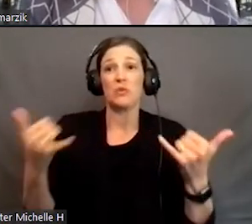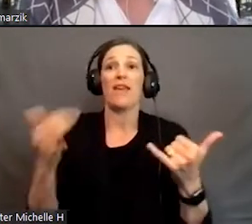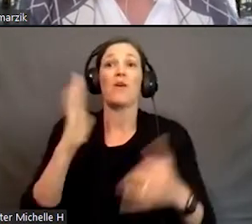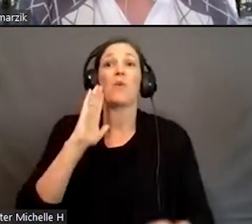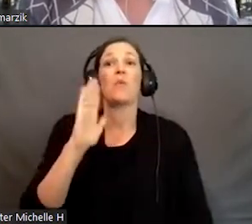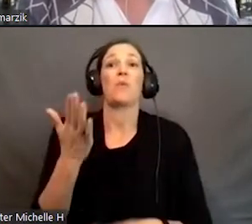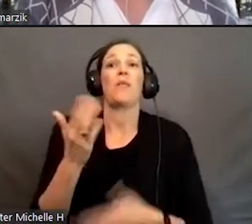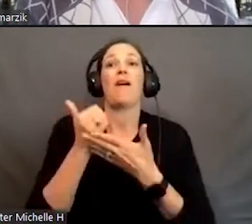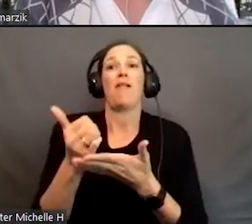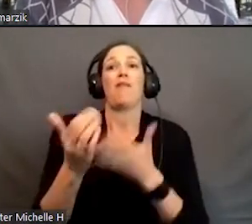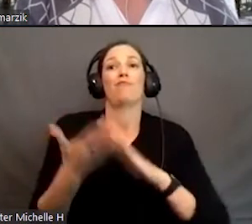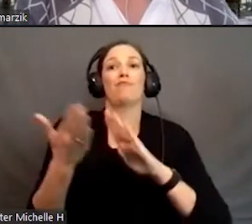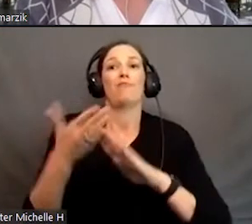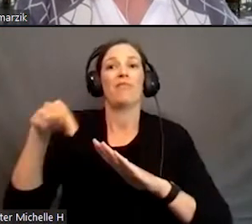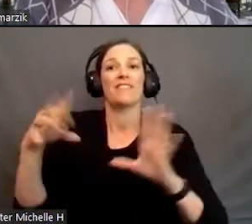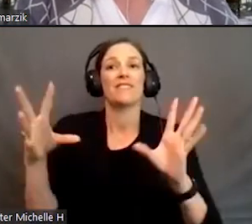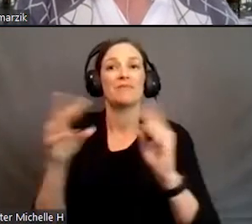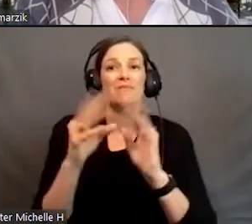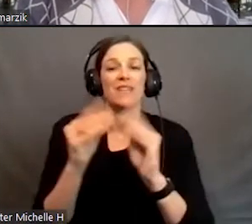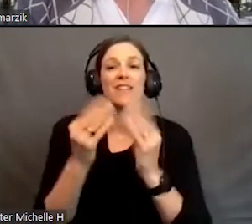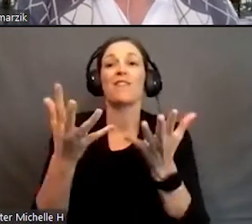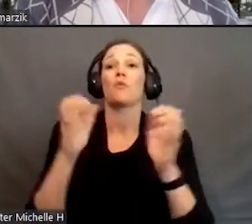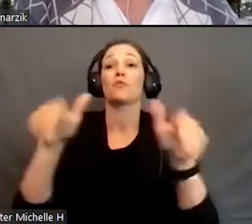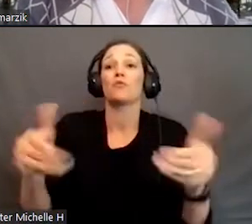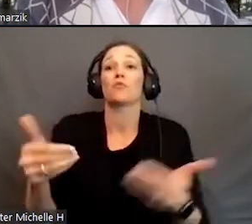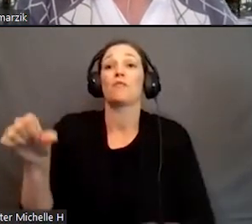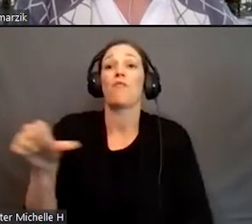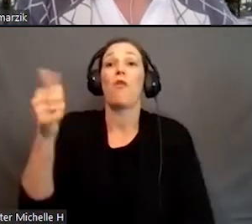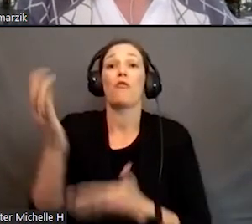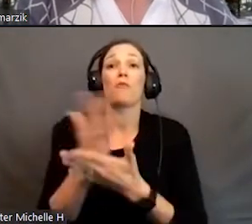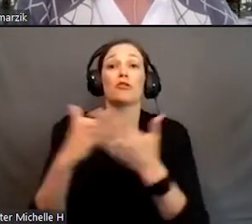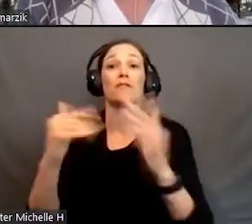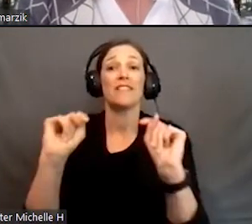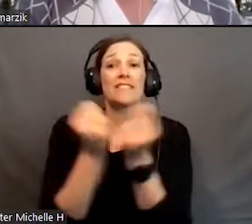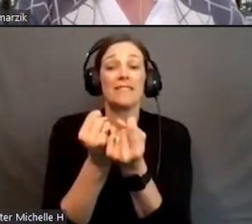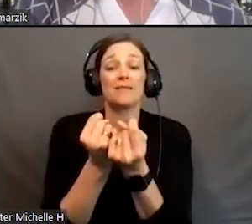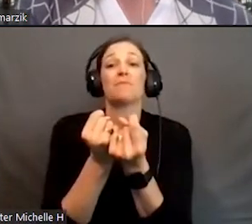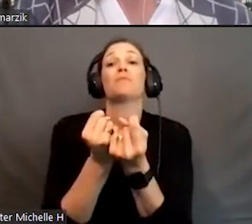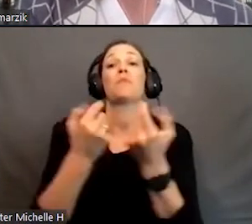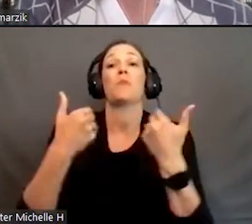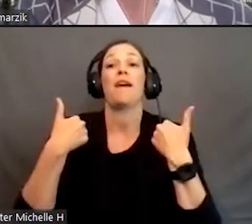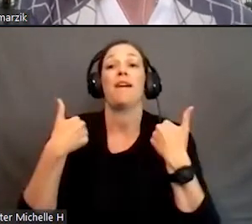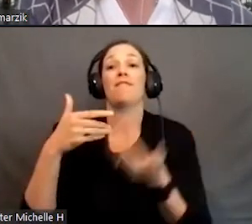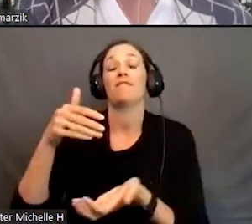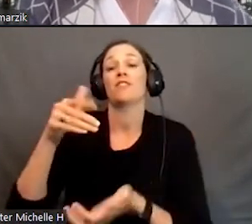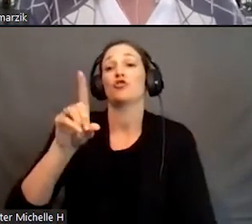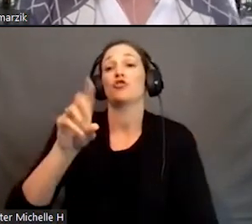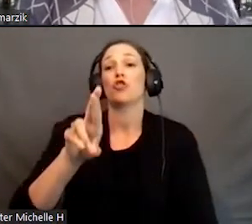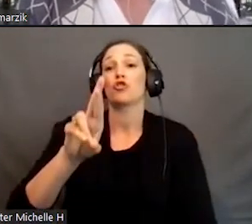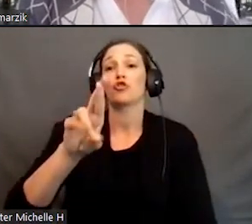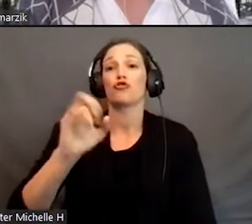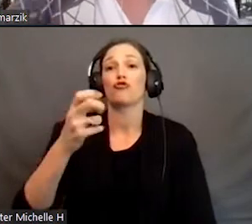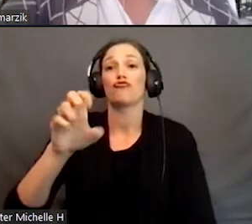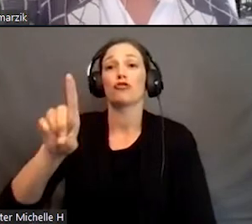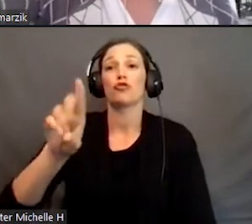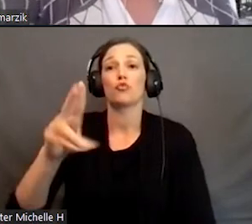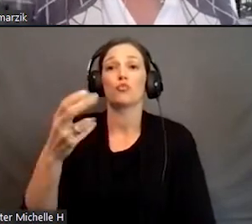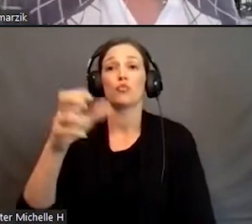I'd also like to introduce the rest of our team. With us today, we have Dr. Richard Rhodes, our Chancellor.